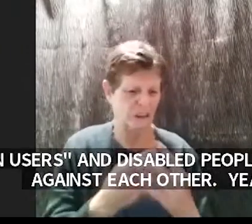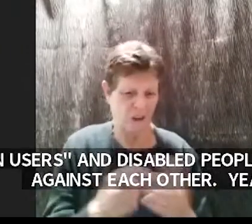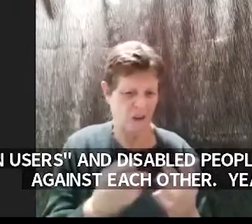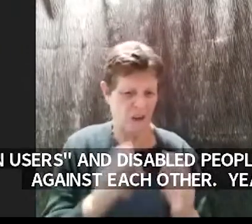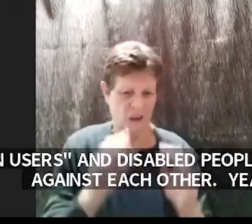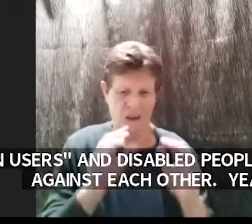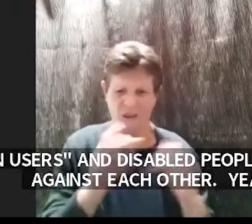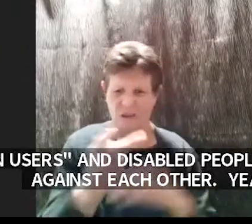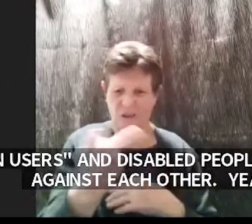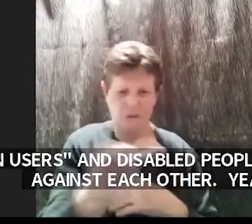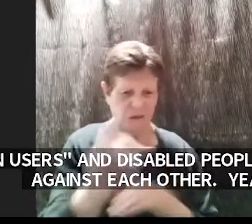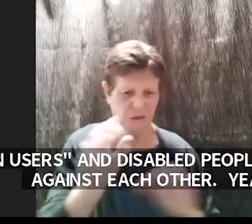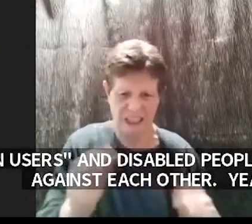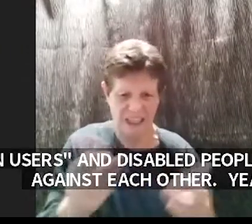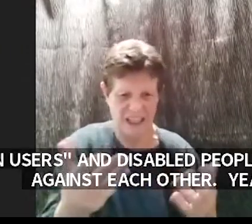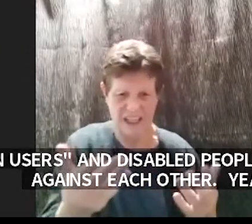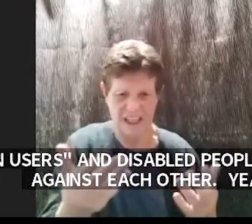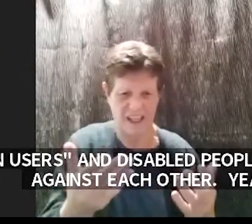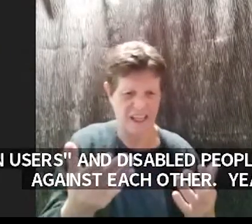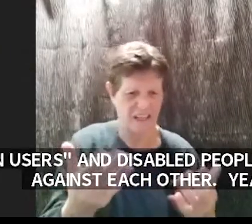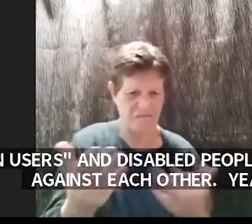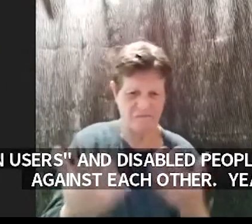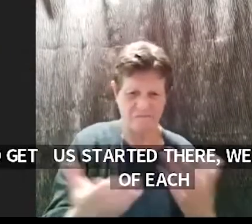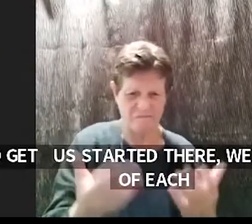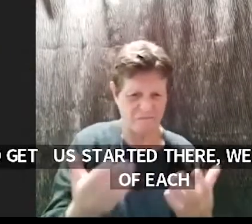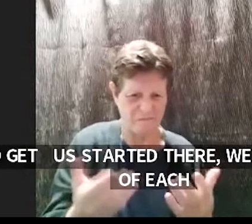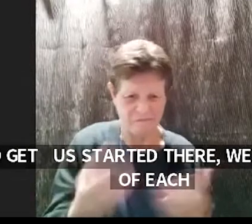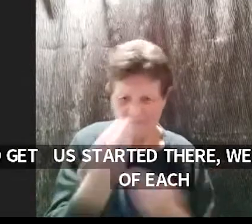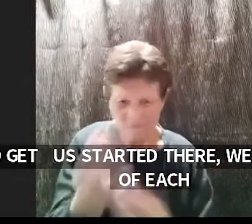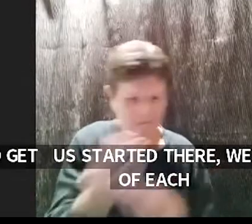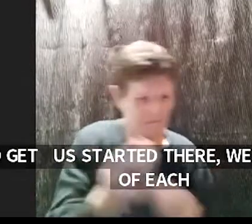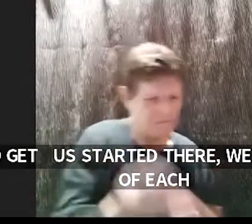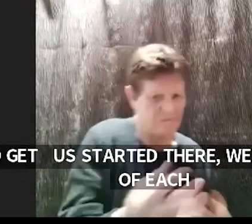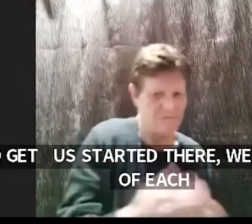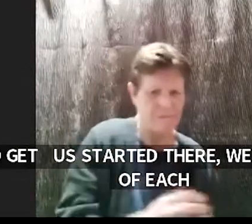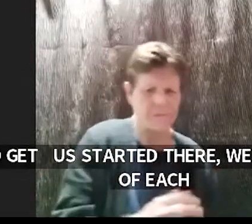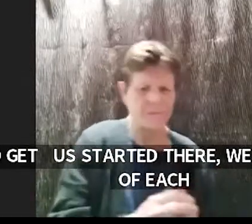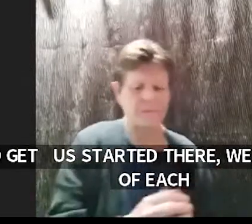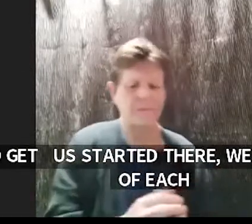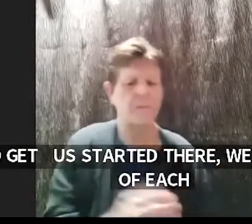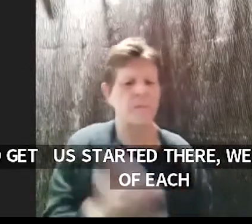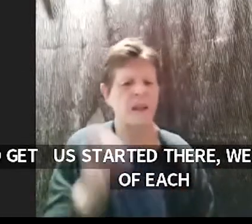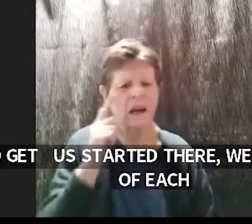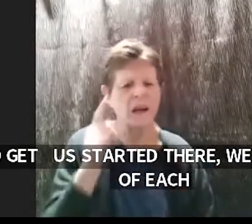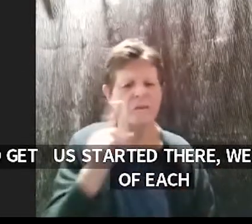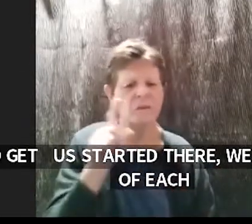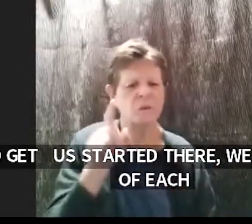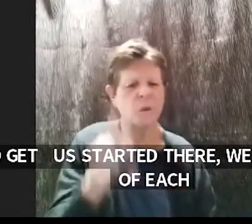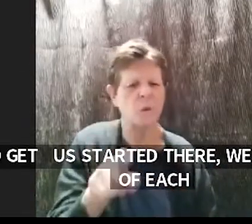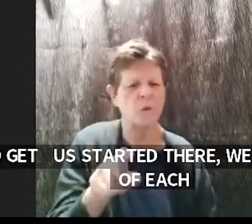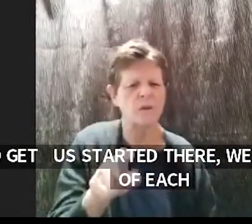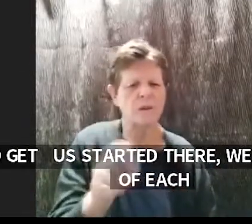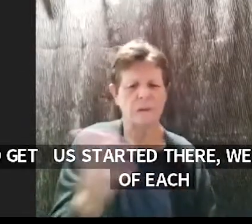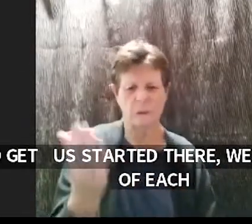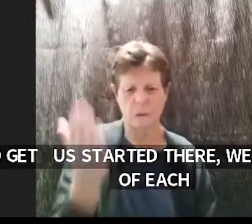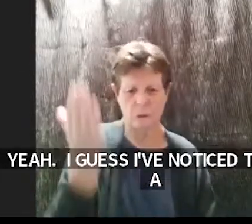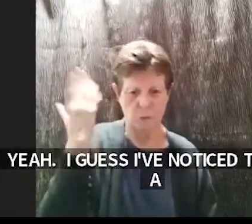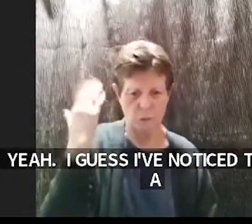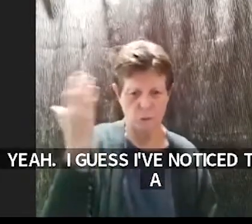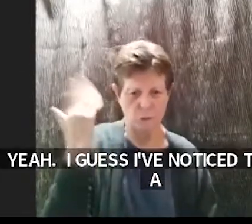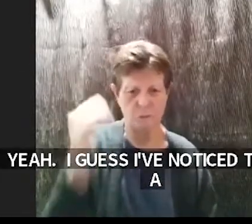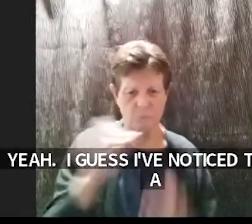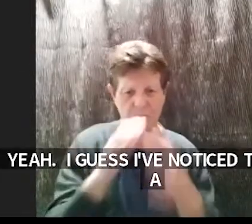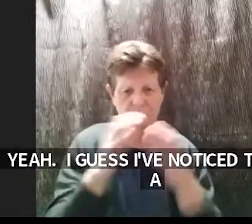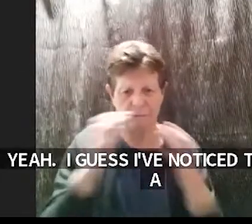yeah i've i guess i've noticed um there used to be a lot of people who who uh